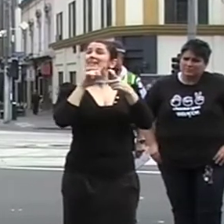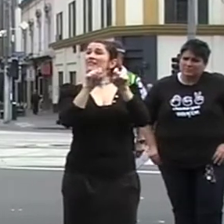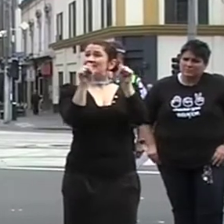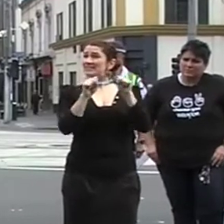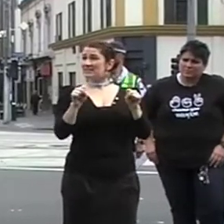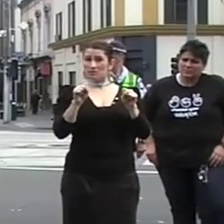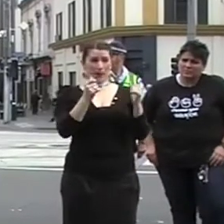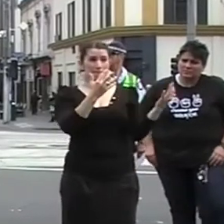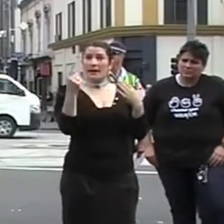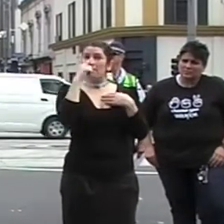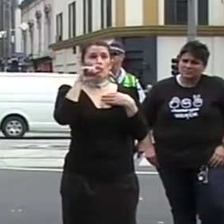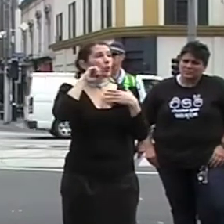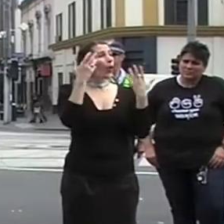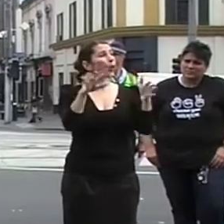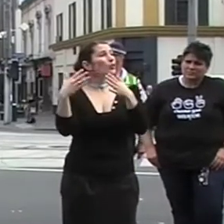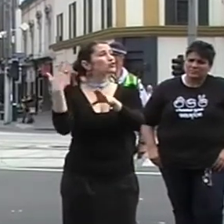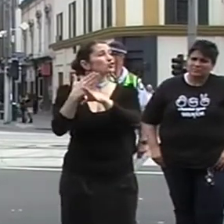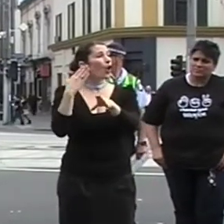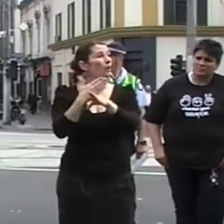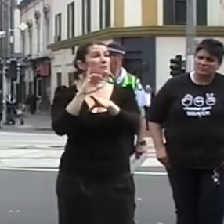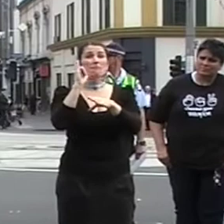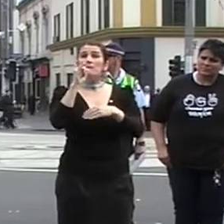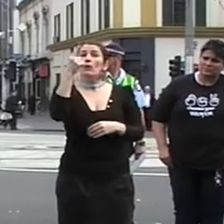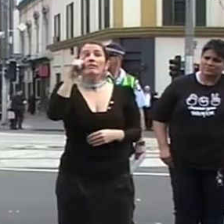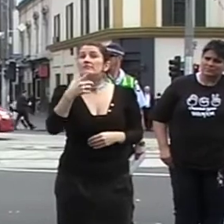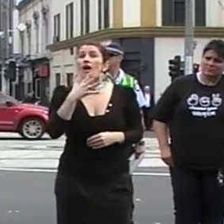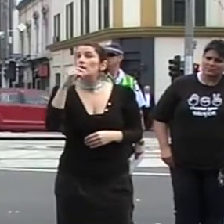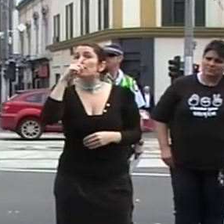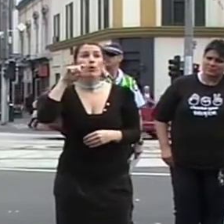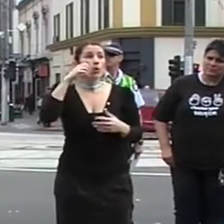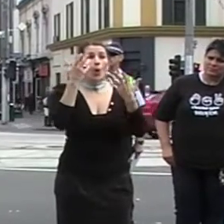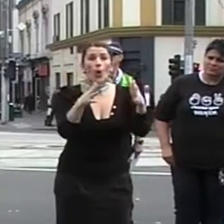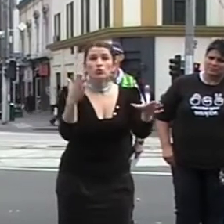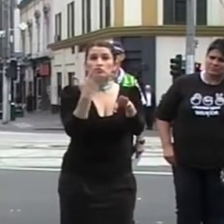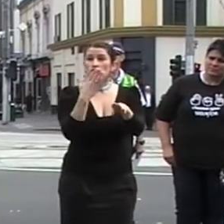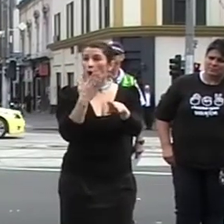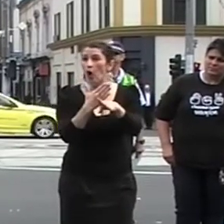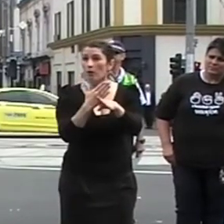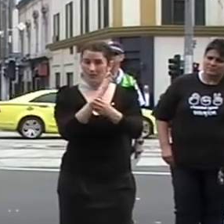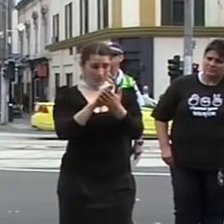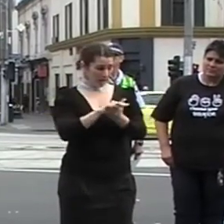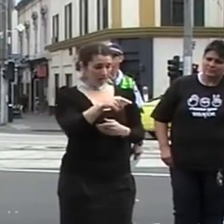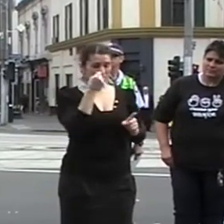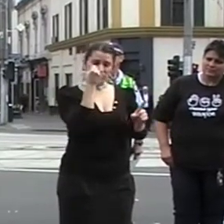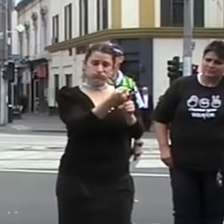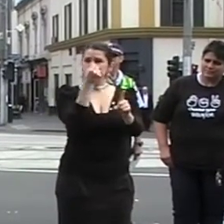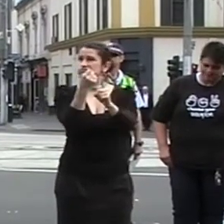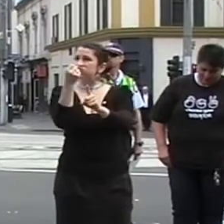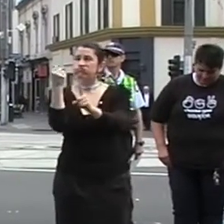,500 jobs will go. This will be a huge personal blow to every one of those teachers and the loss of so many